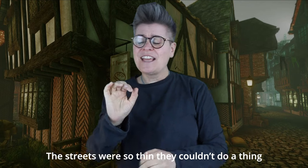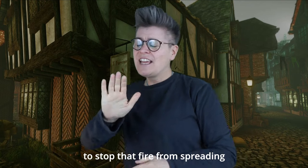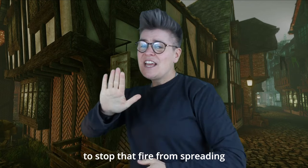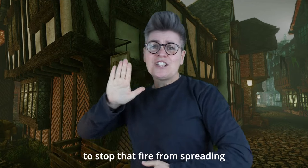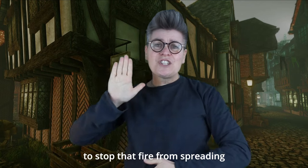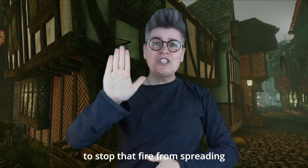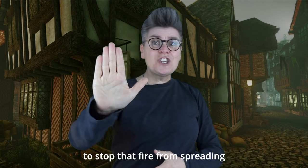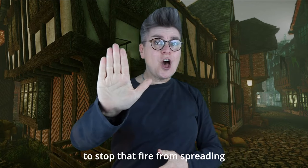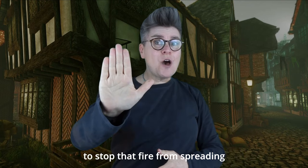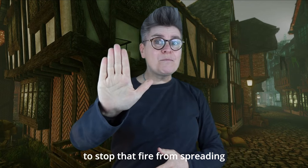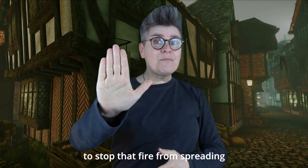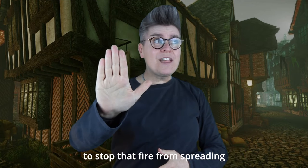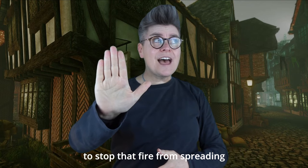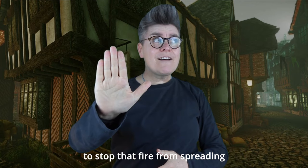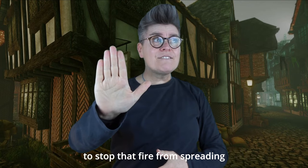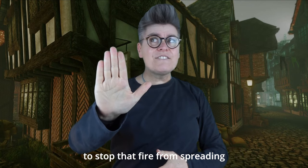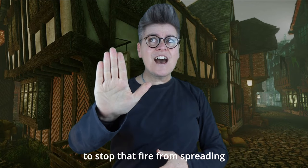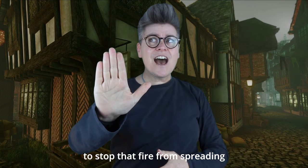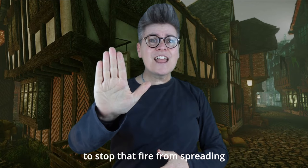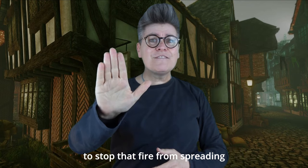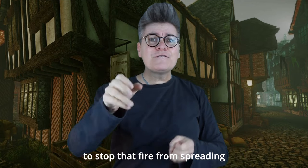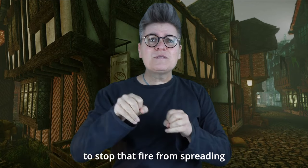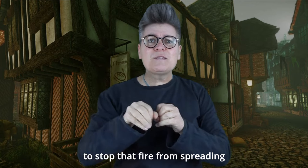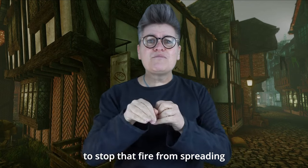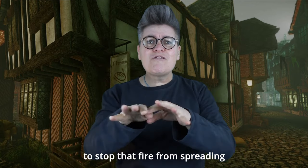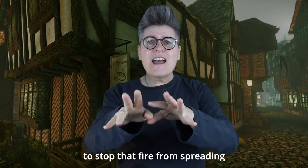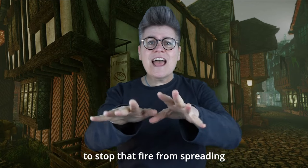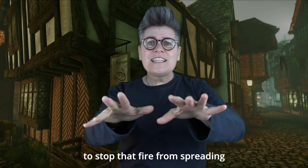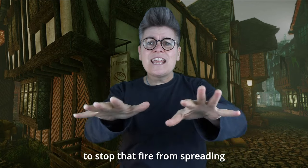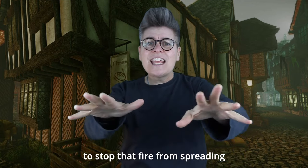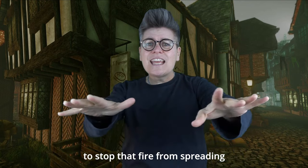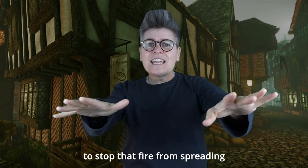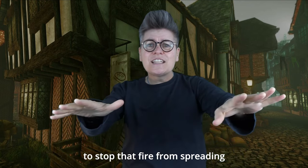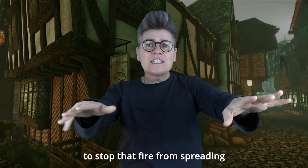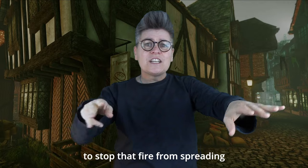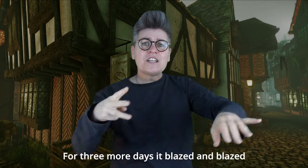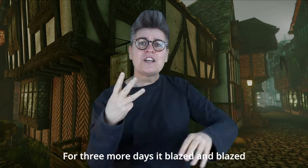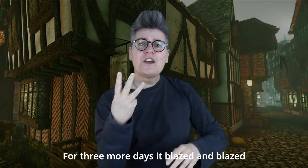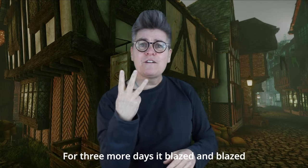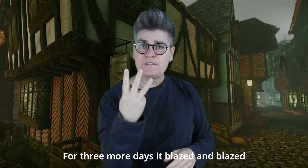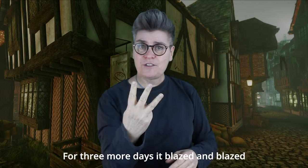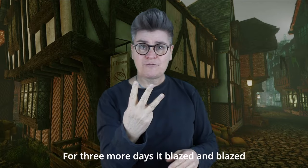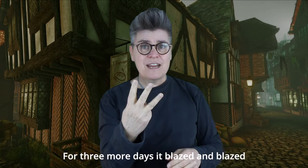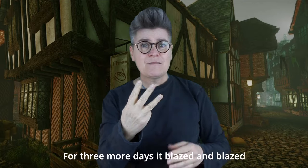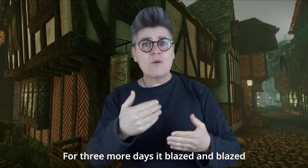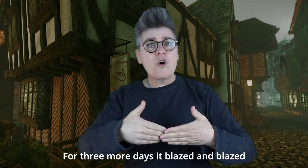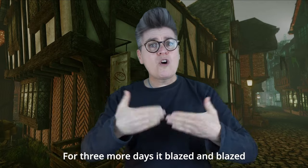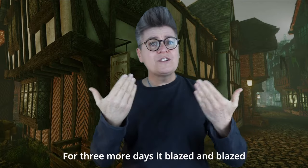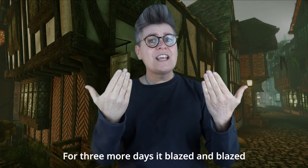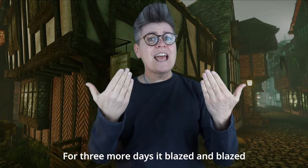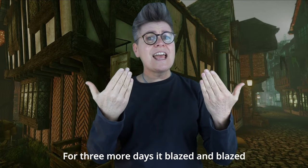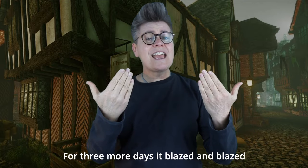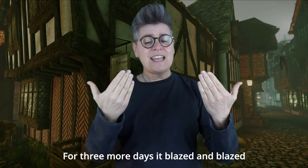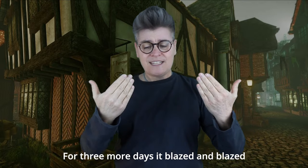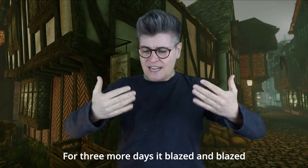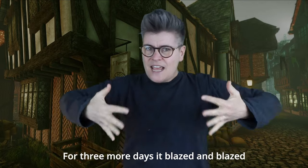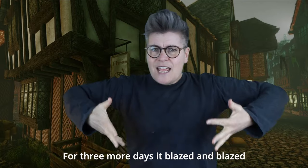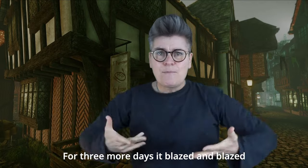To stop that fire from spreading For three more days It